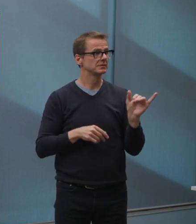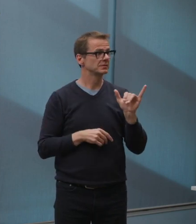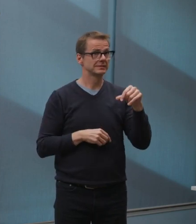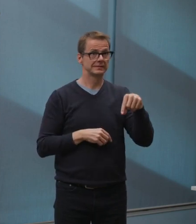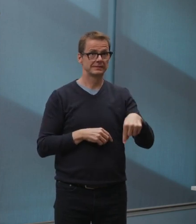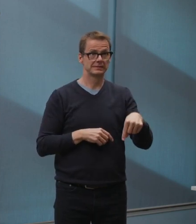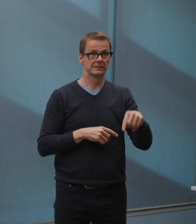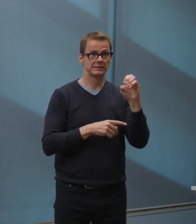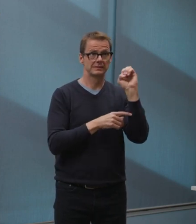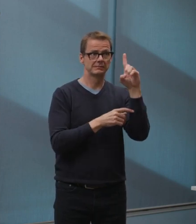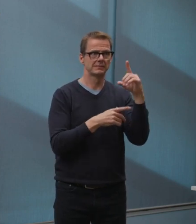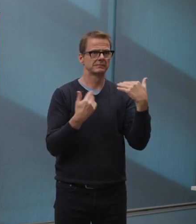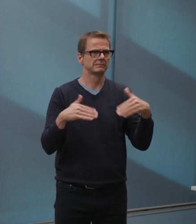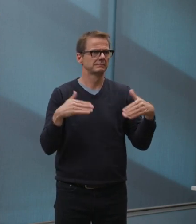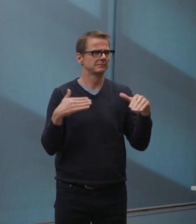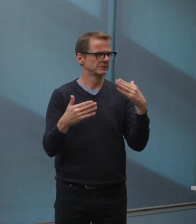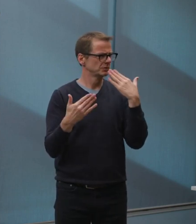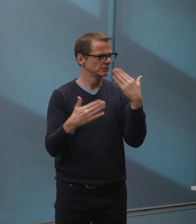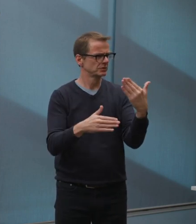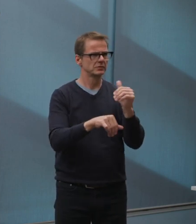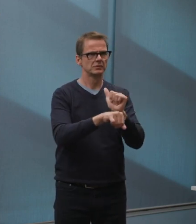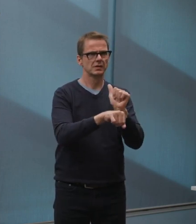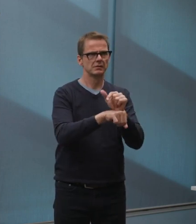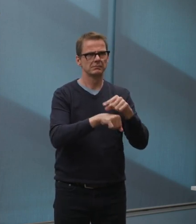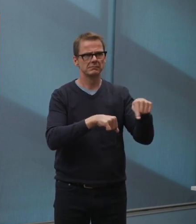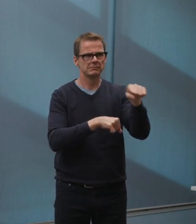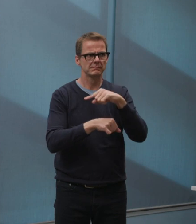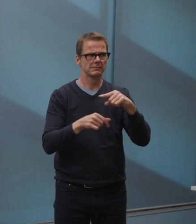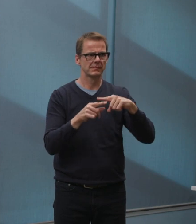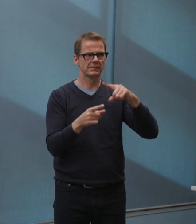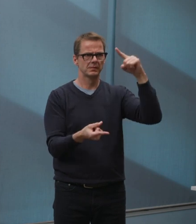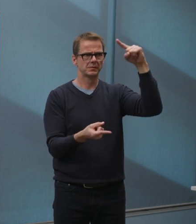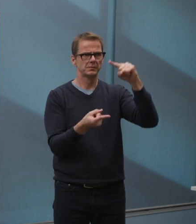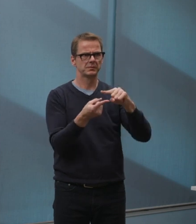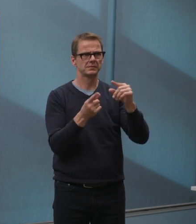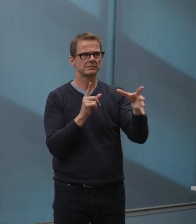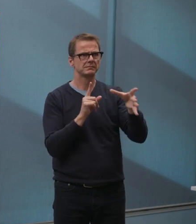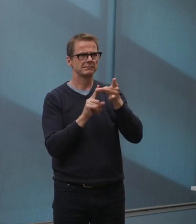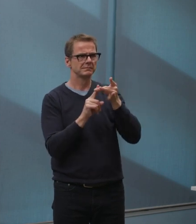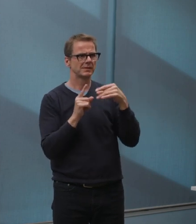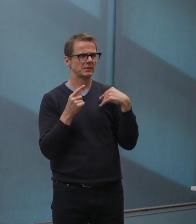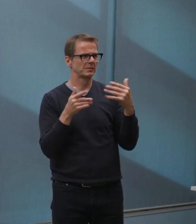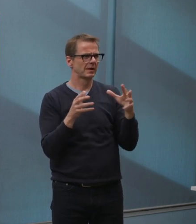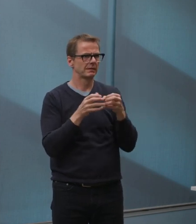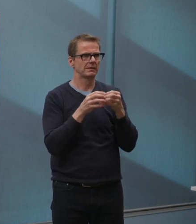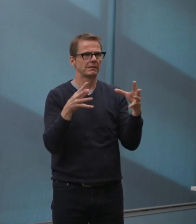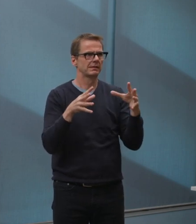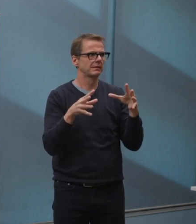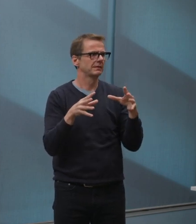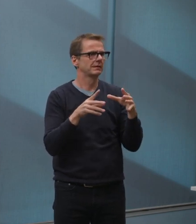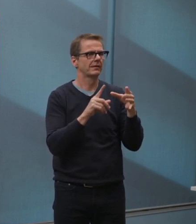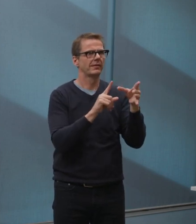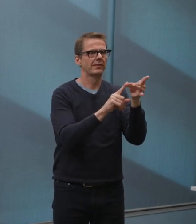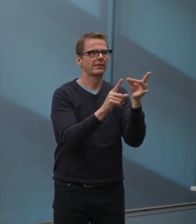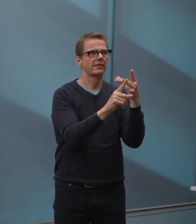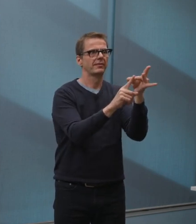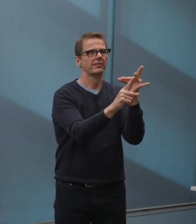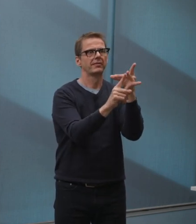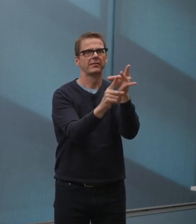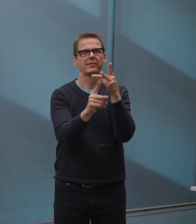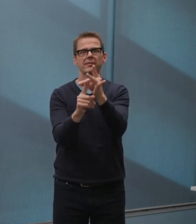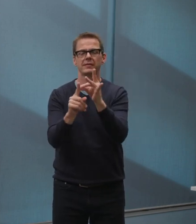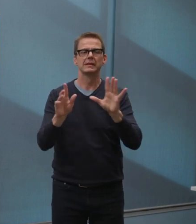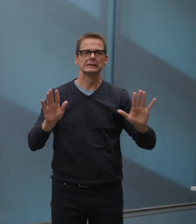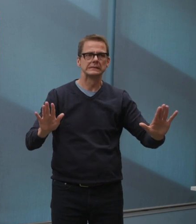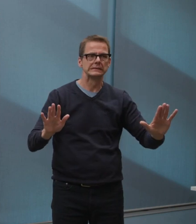about the need to get some further direction from the province on some of its relaunch strategy. They have not yet provided the level of detail